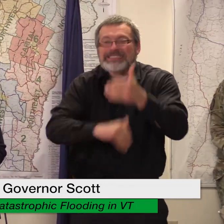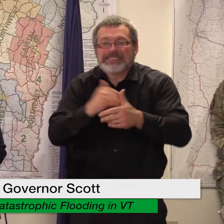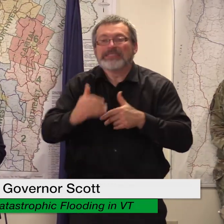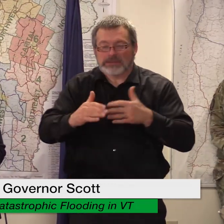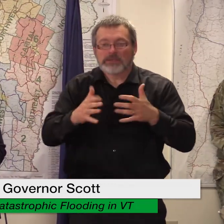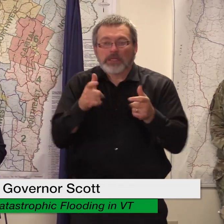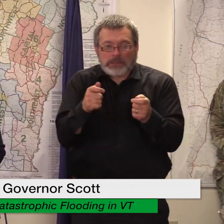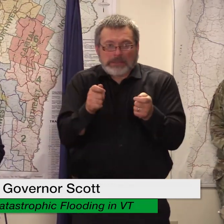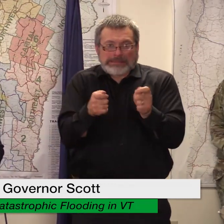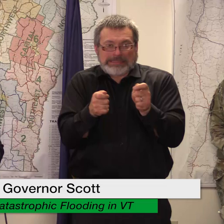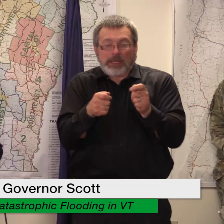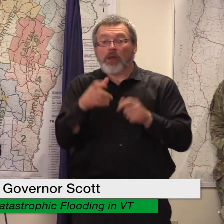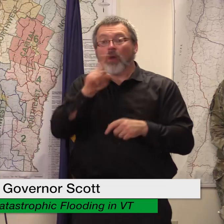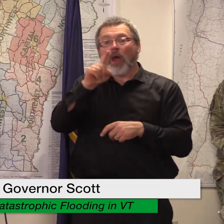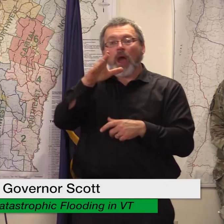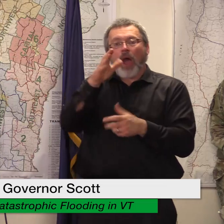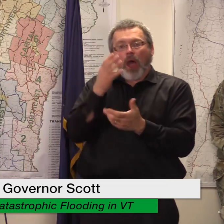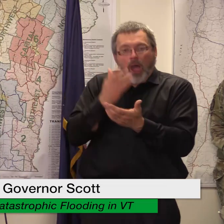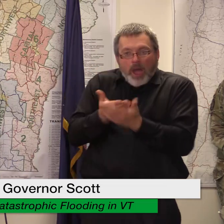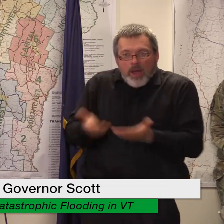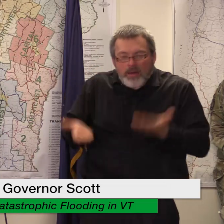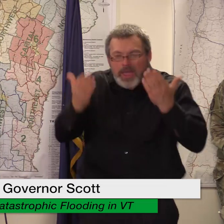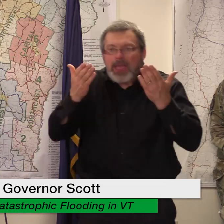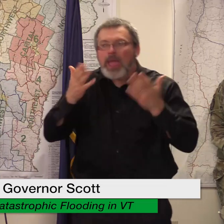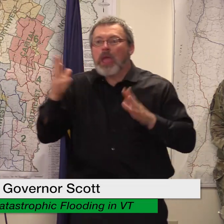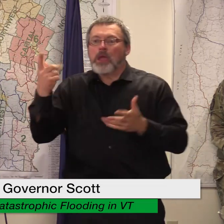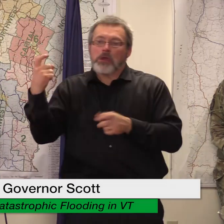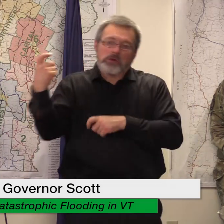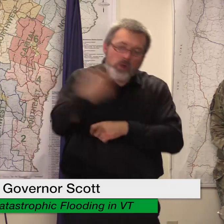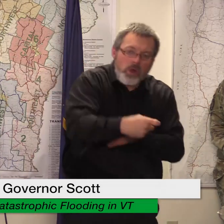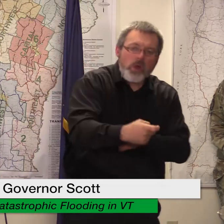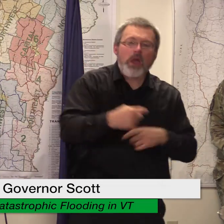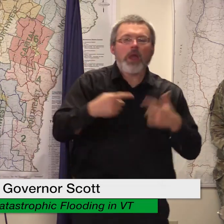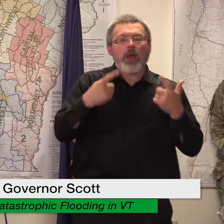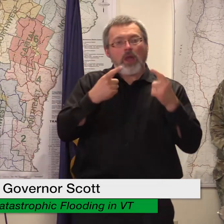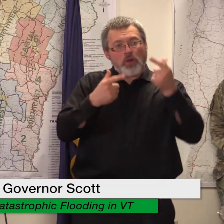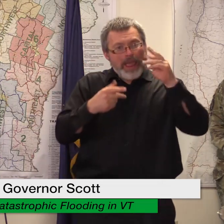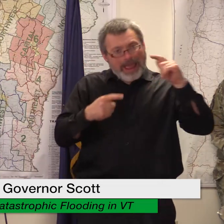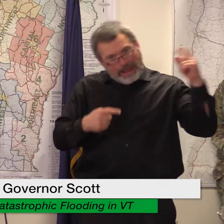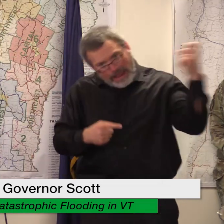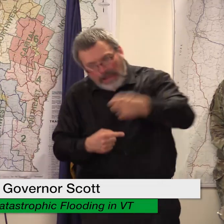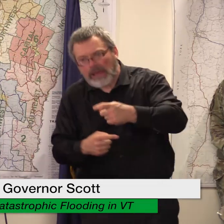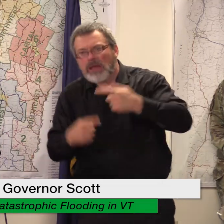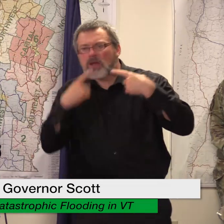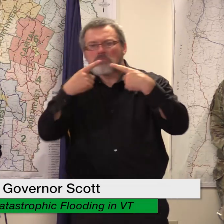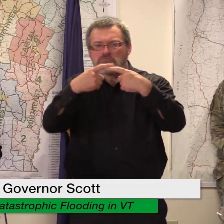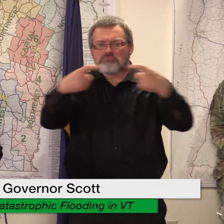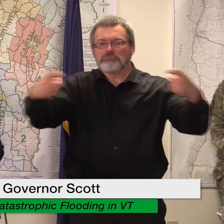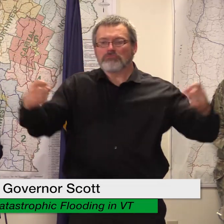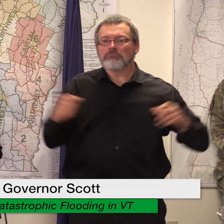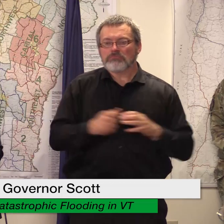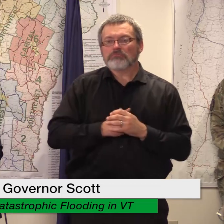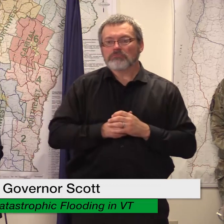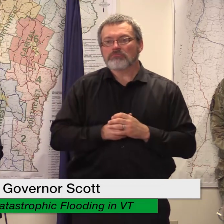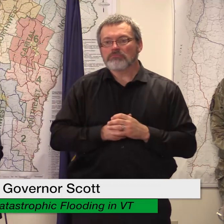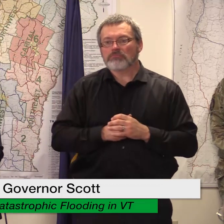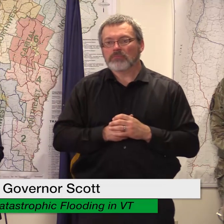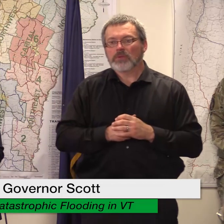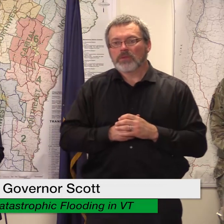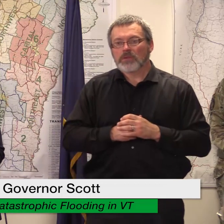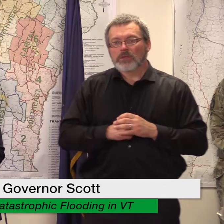state that have been raising funds for uh grant programs uh we believe this is the first of many steps as governor